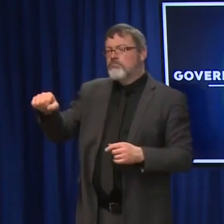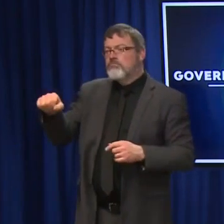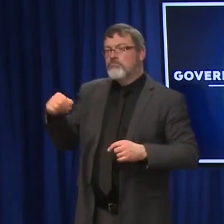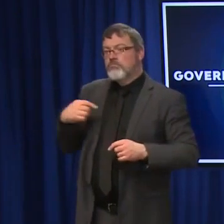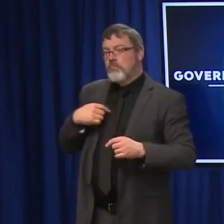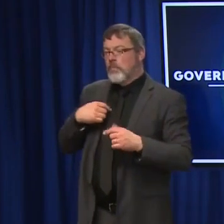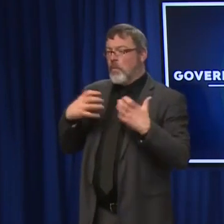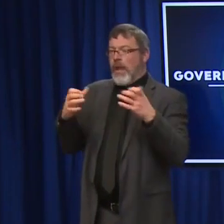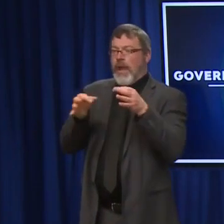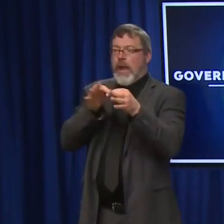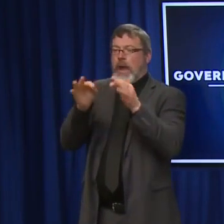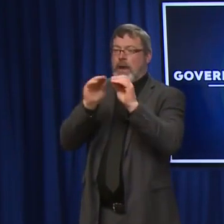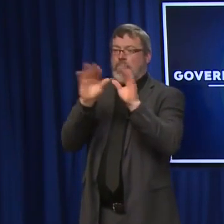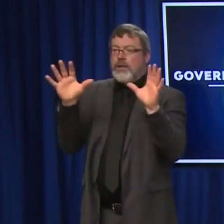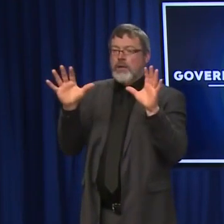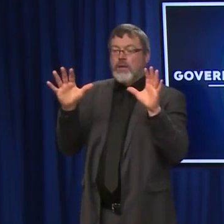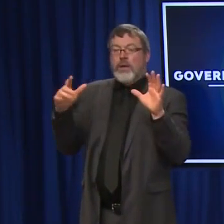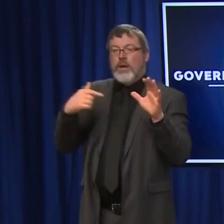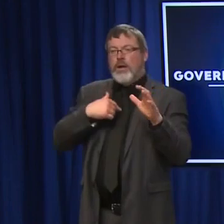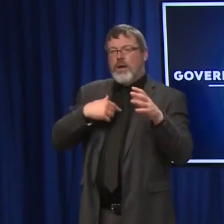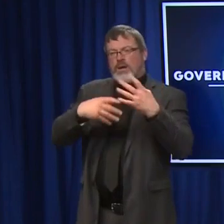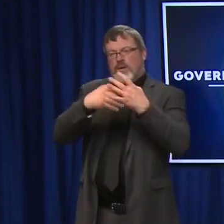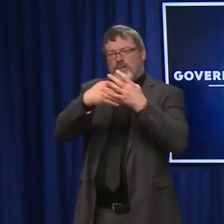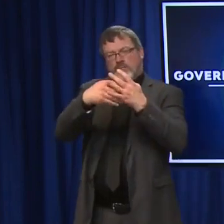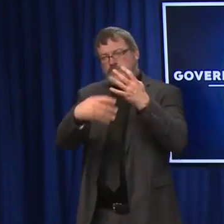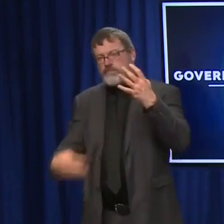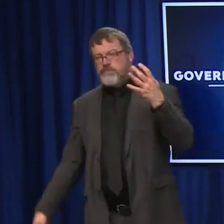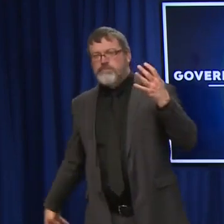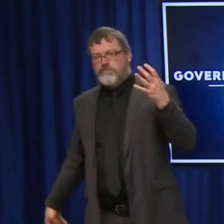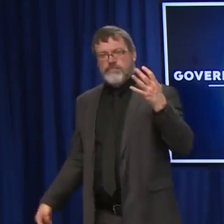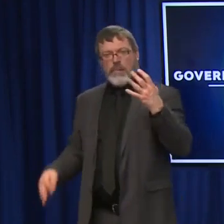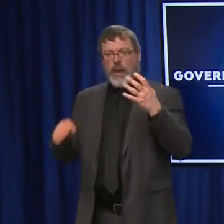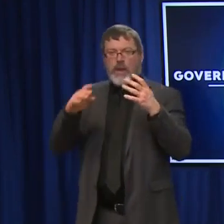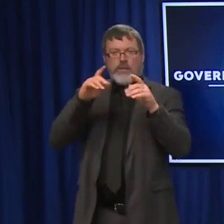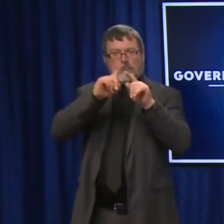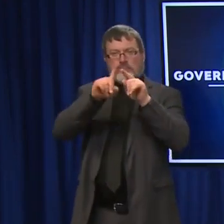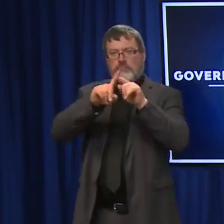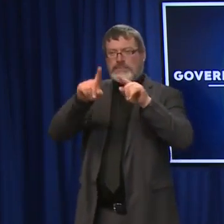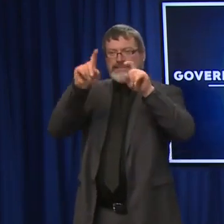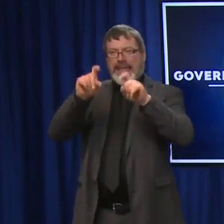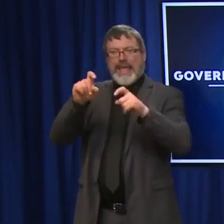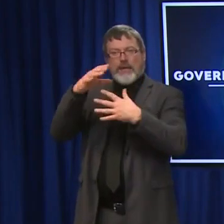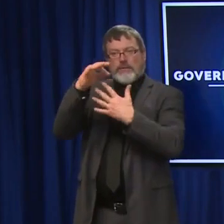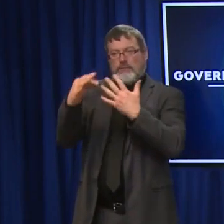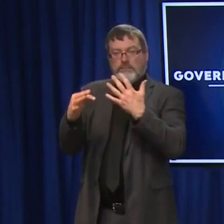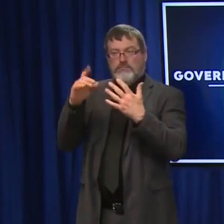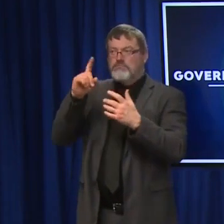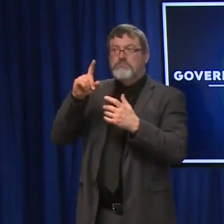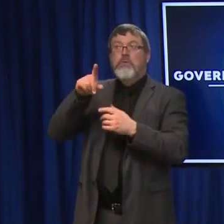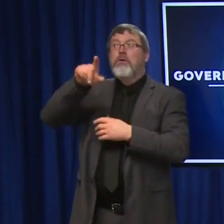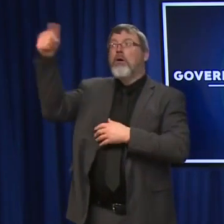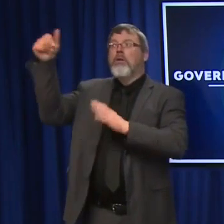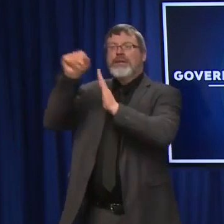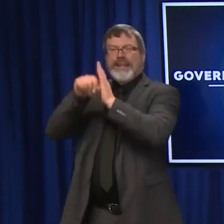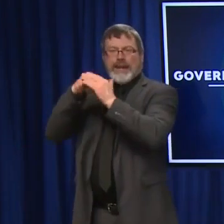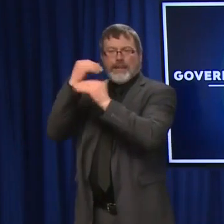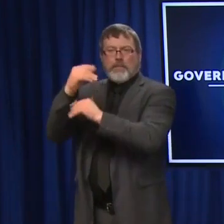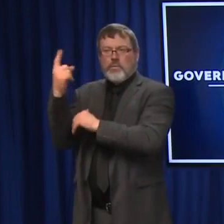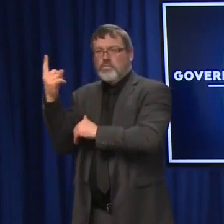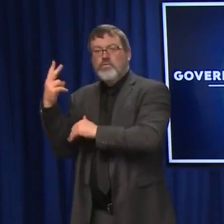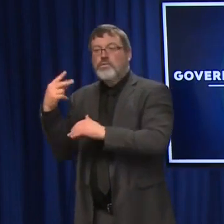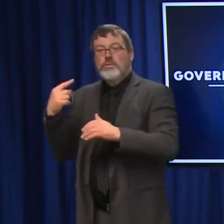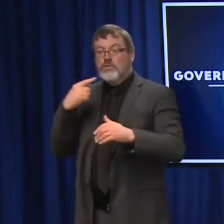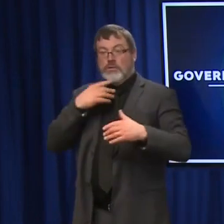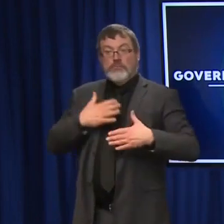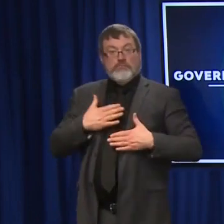flexible testing opportunities in New Hampshire than anywhere in America, and I'm very proud of that. The first at-home testing push was very